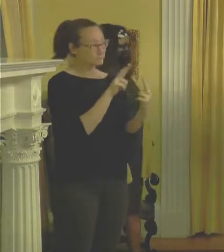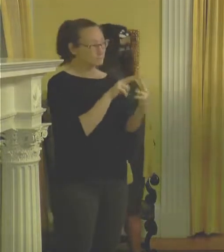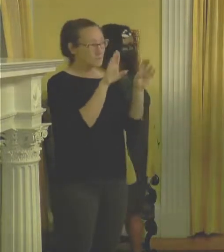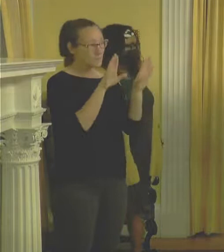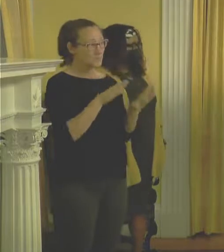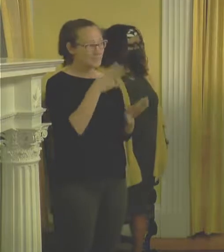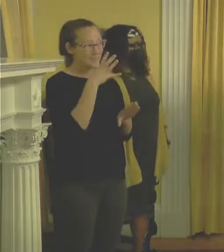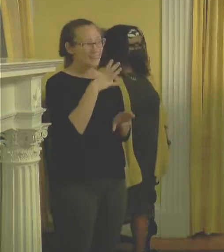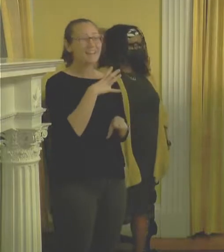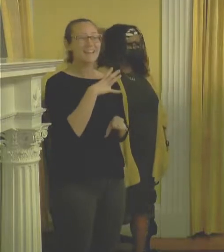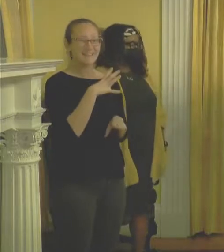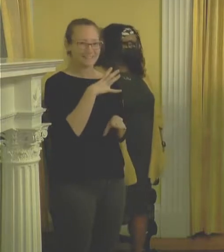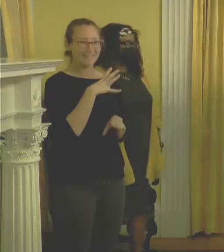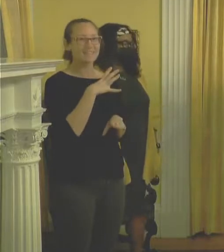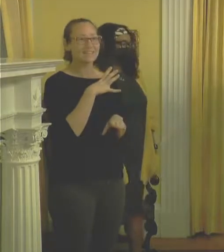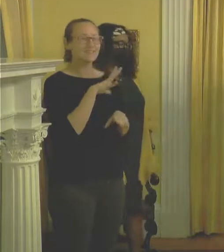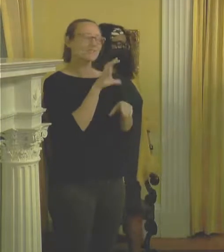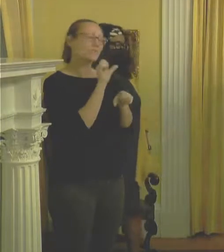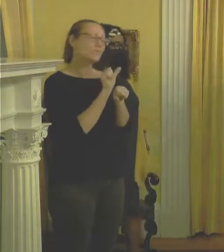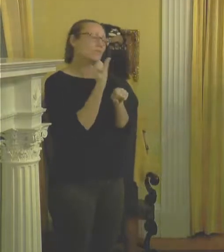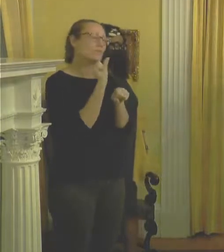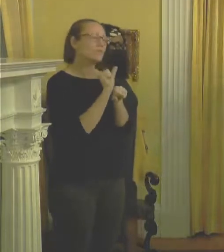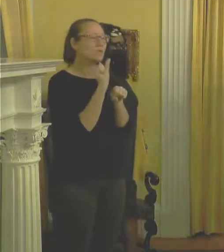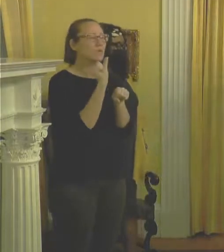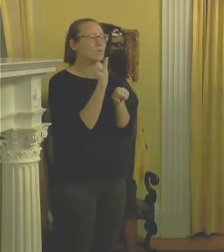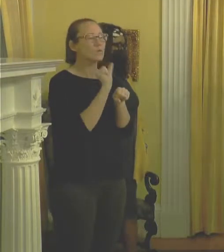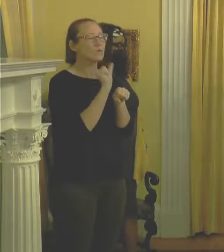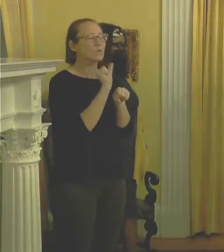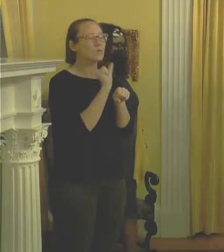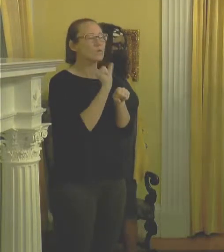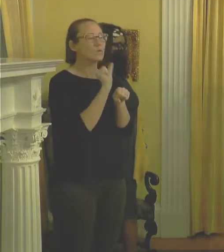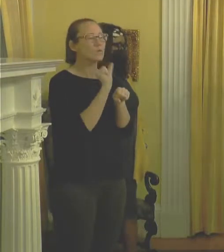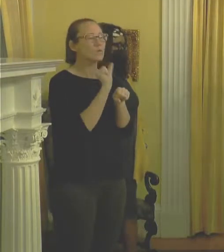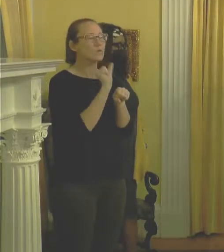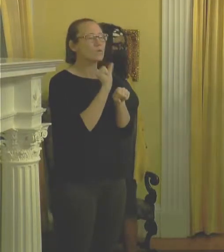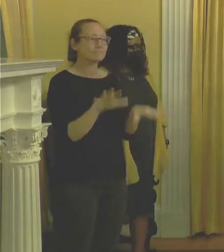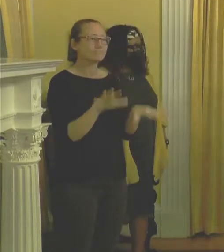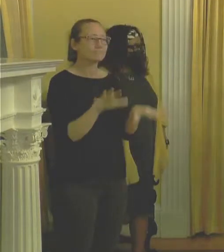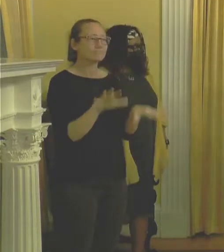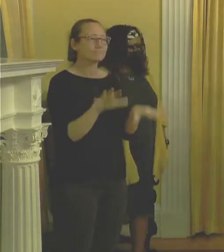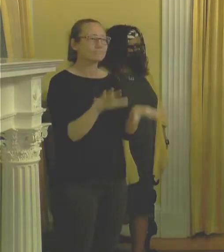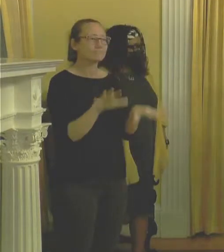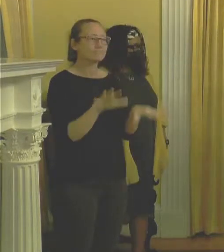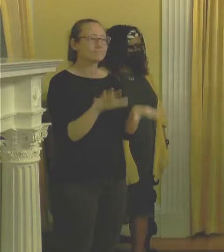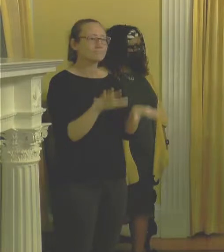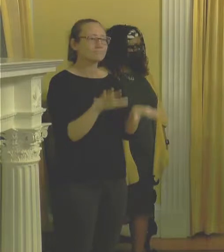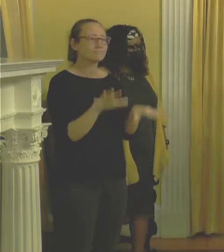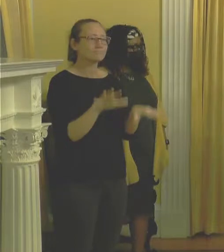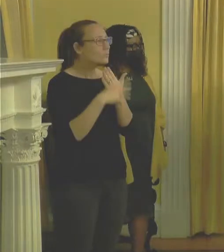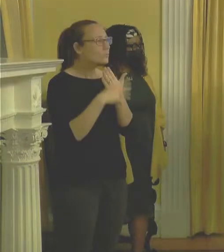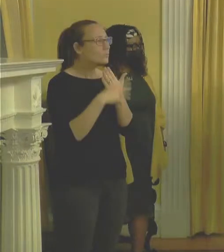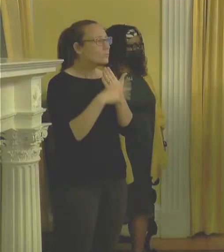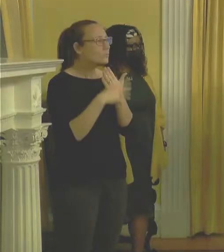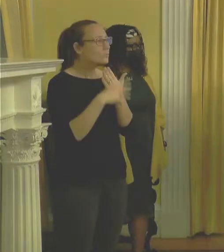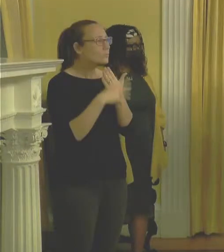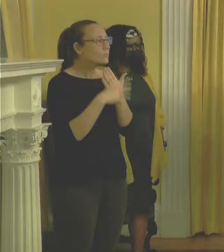ladies have worked tirelessly to put together a really great week of programming for Diversity,